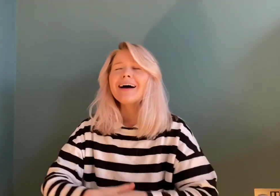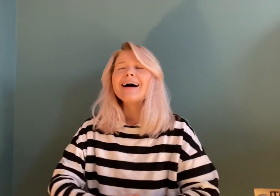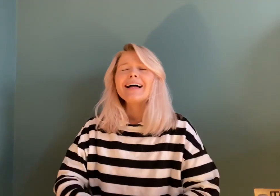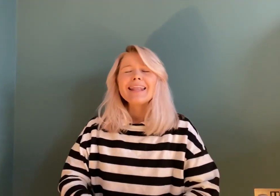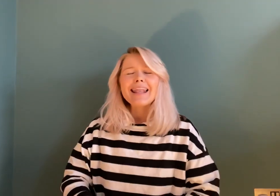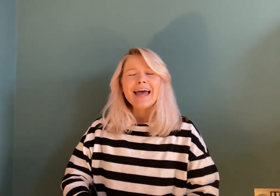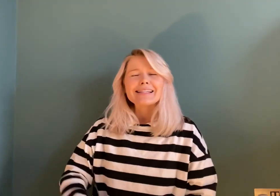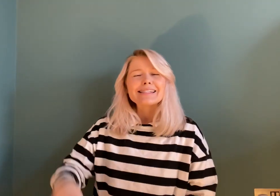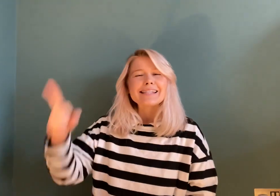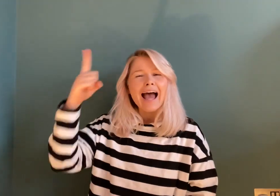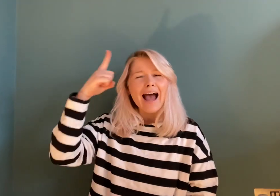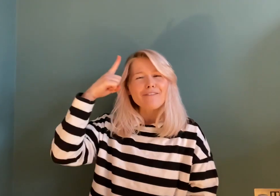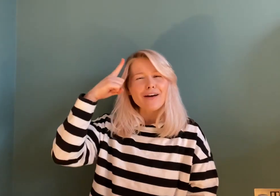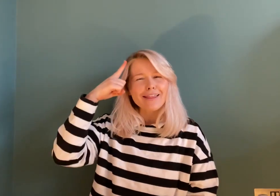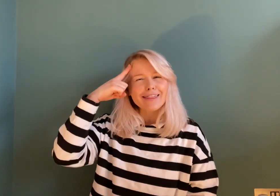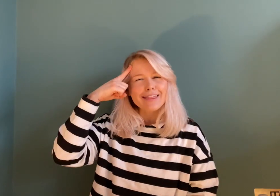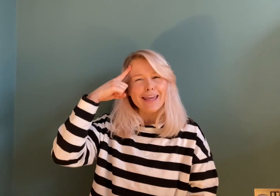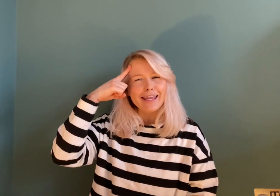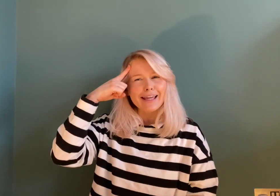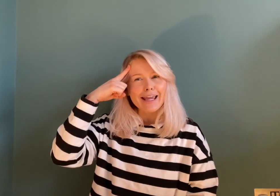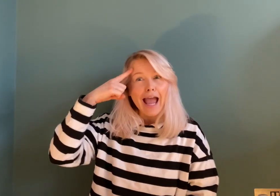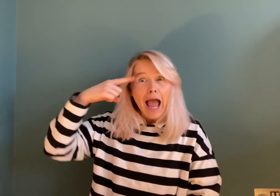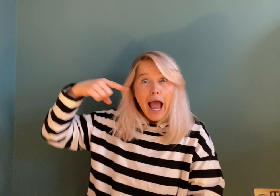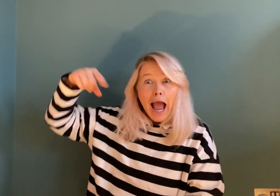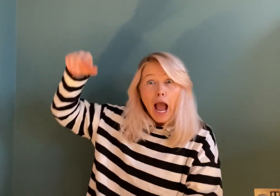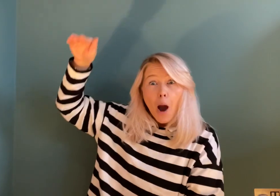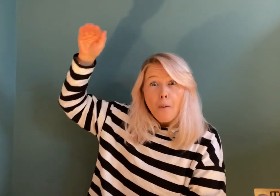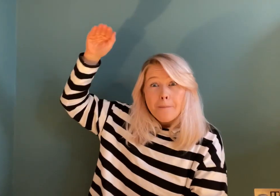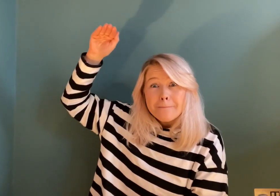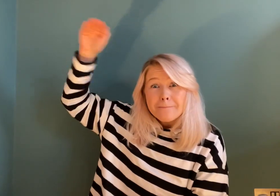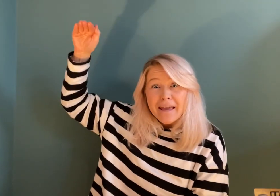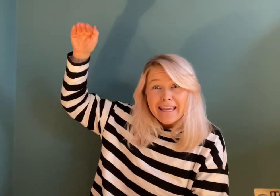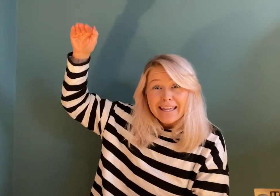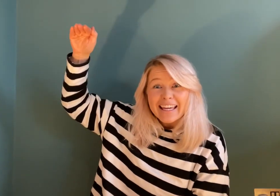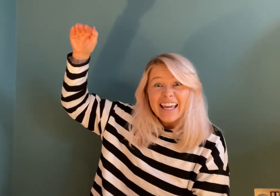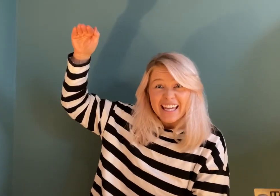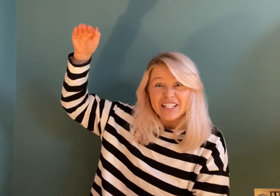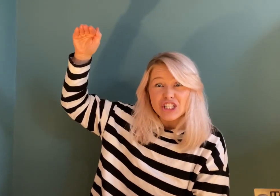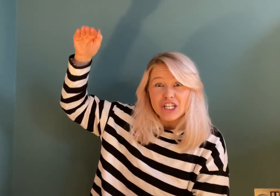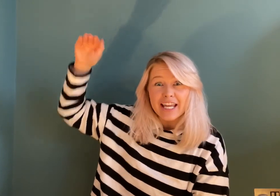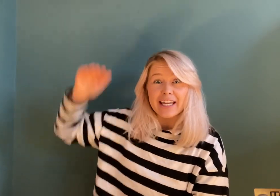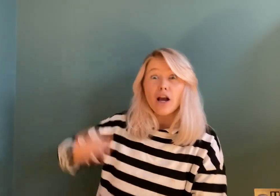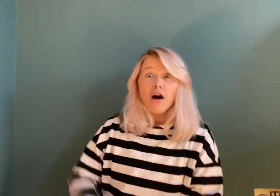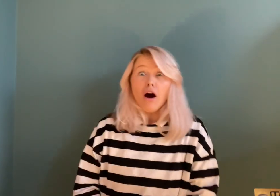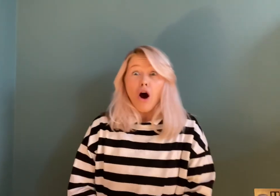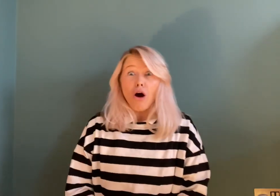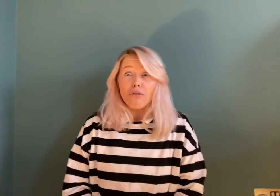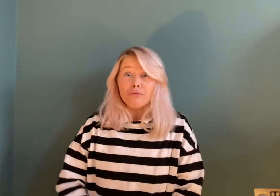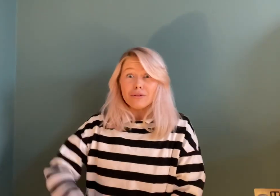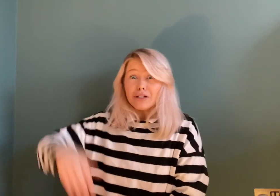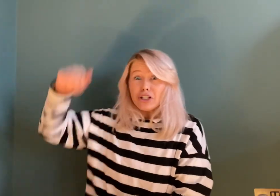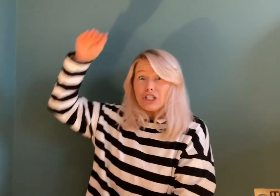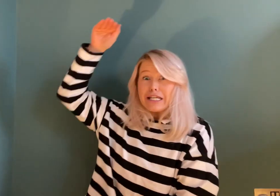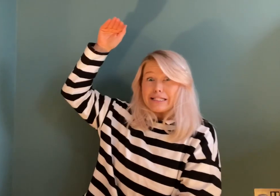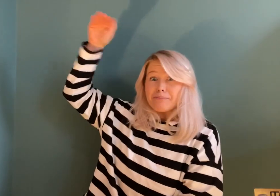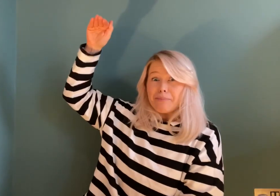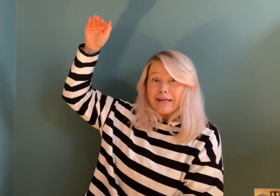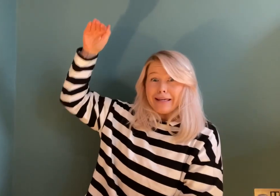Let's have a think. How big is she? Oh, she's big,